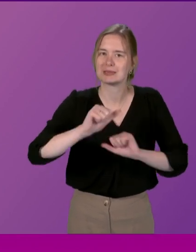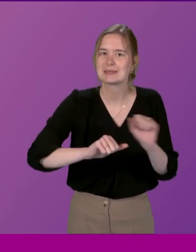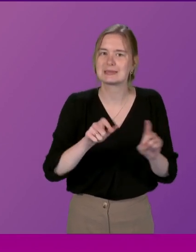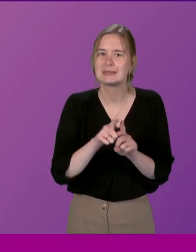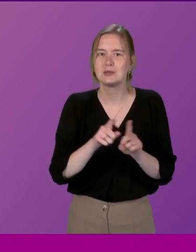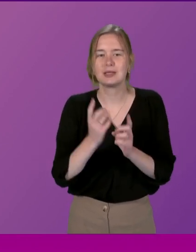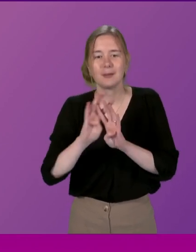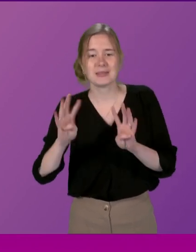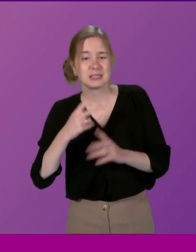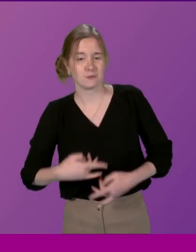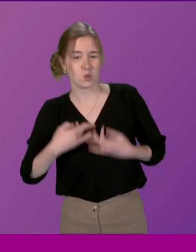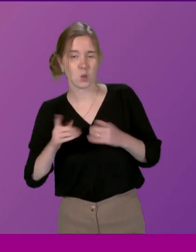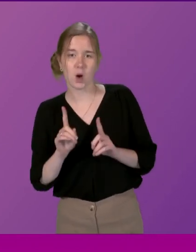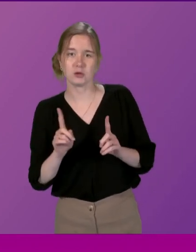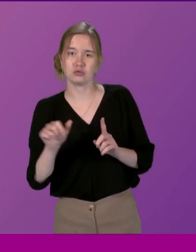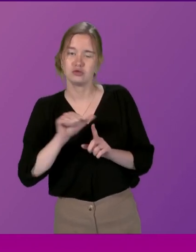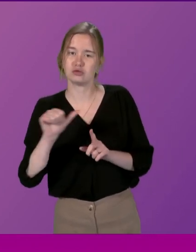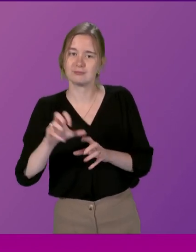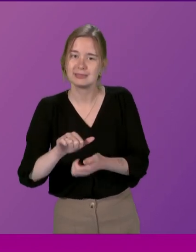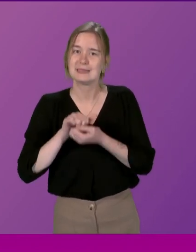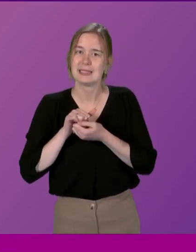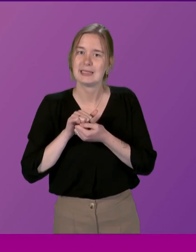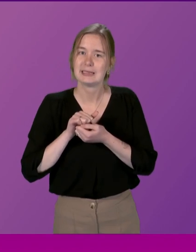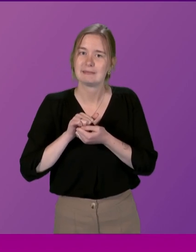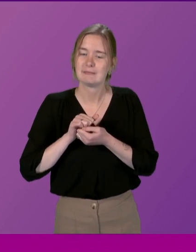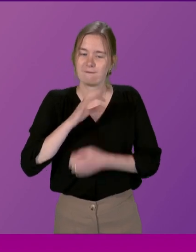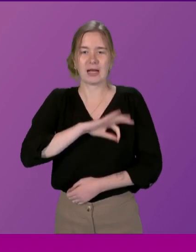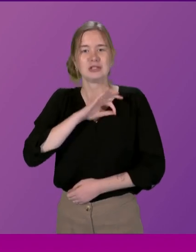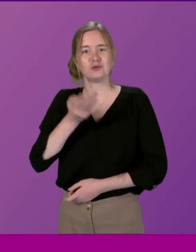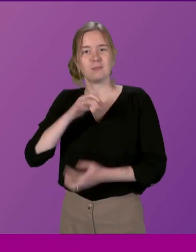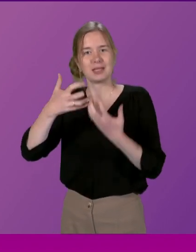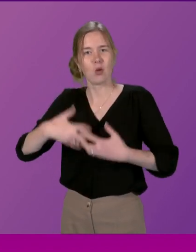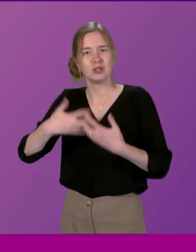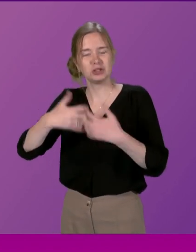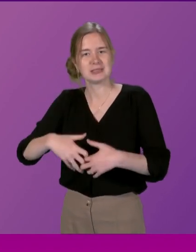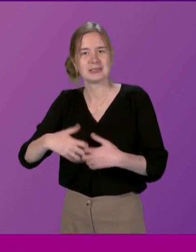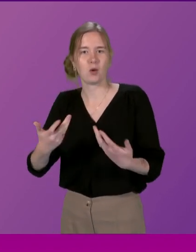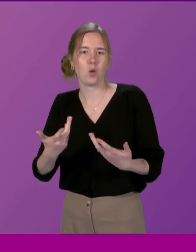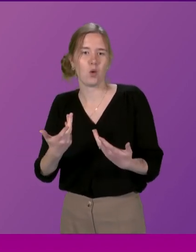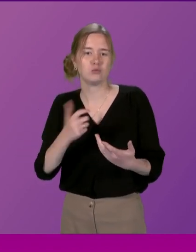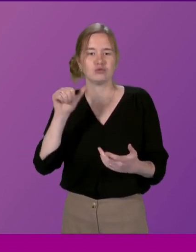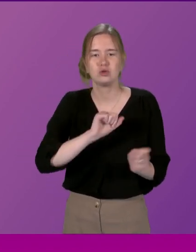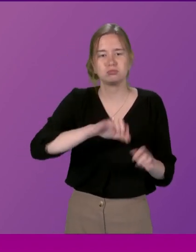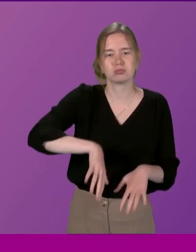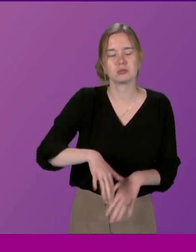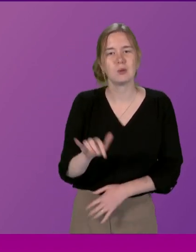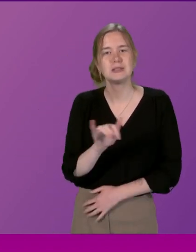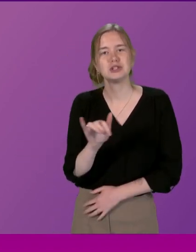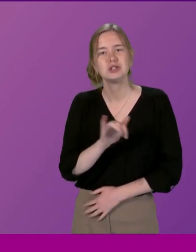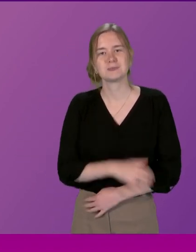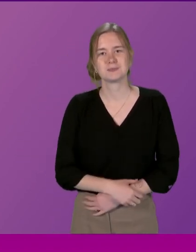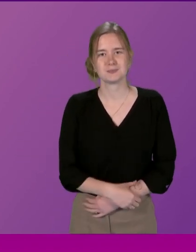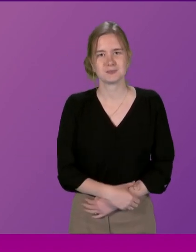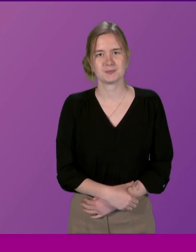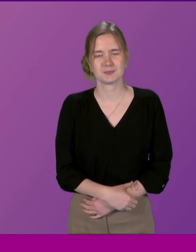And did the Committee have a view whether we should retain the current advantages that we have Using digital technology that they are giving us at the moment?